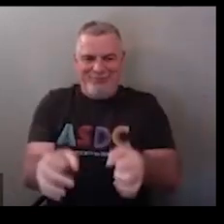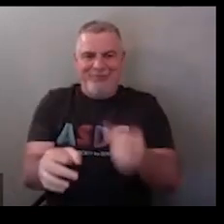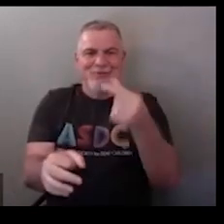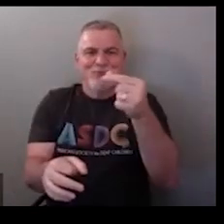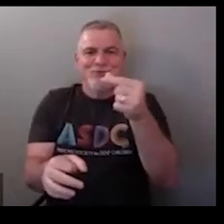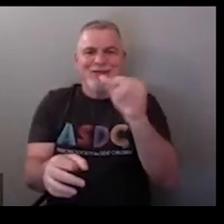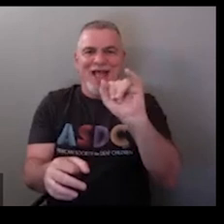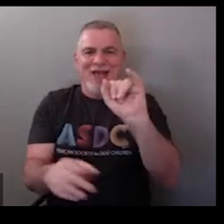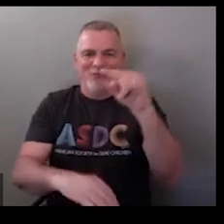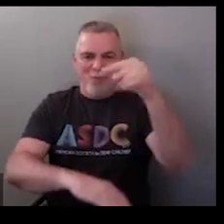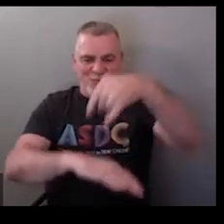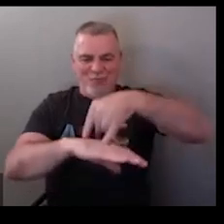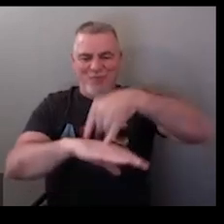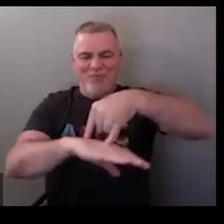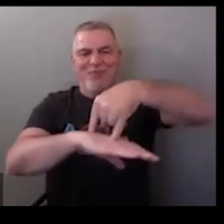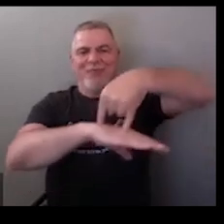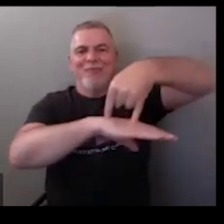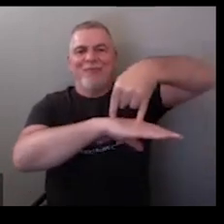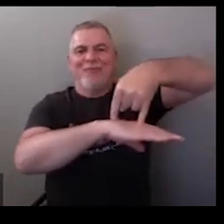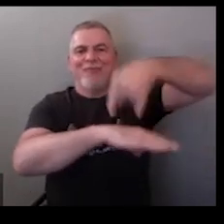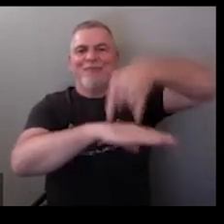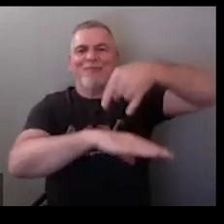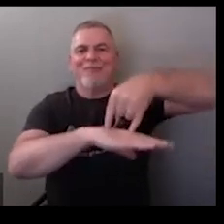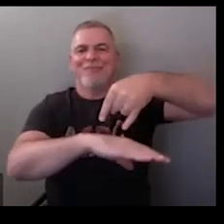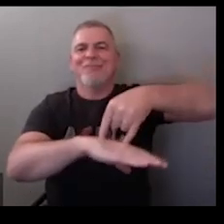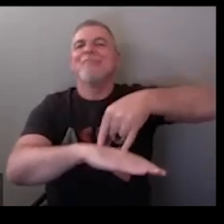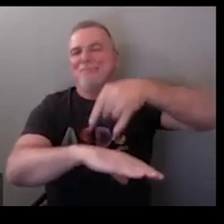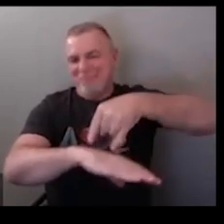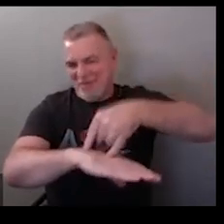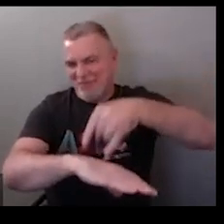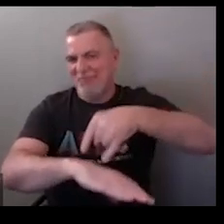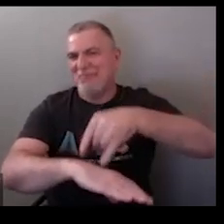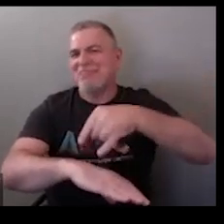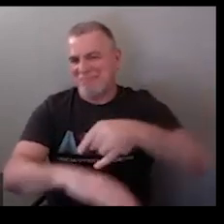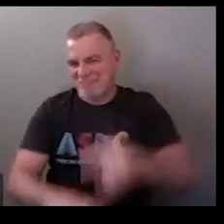because you know the little green little icon robot guy so this is android